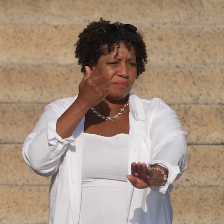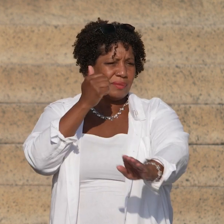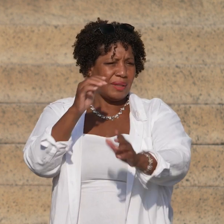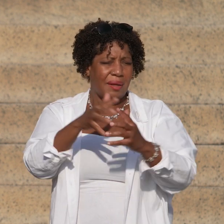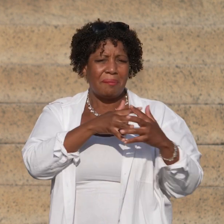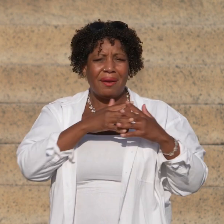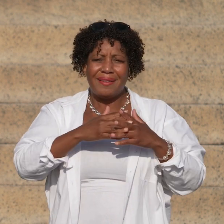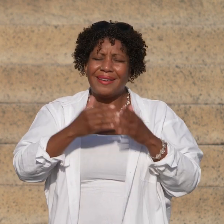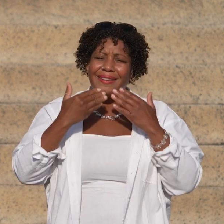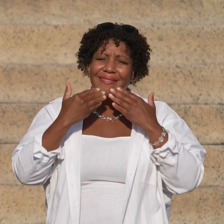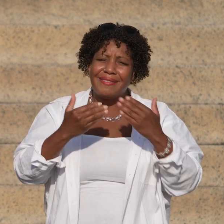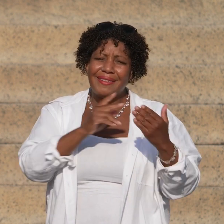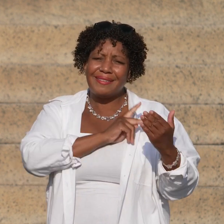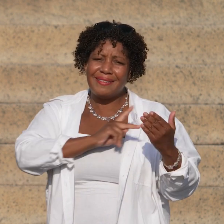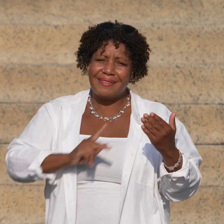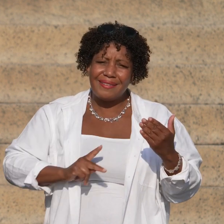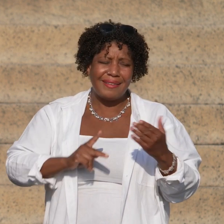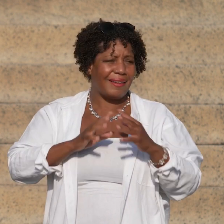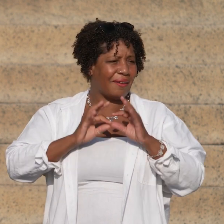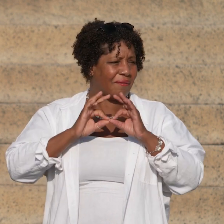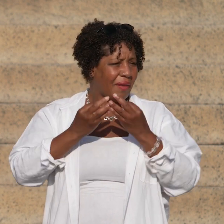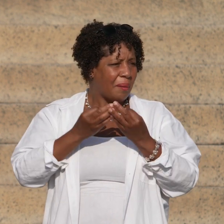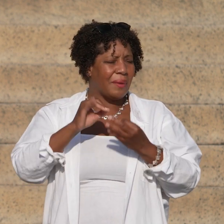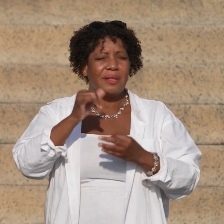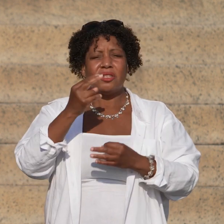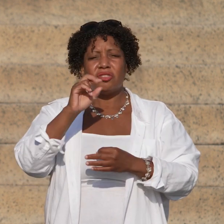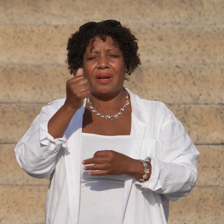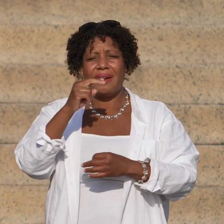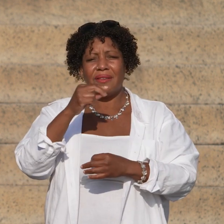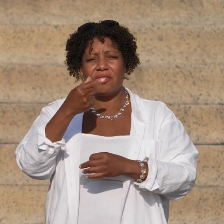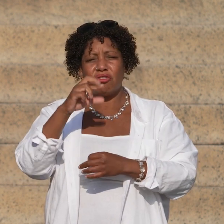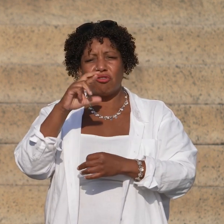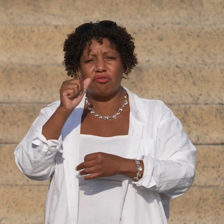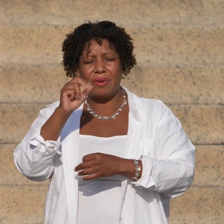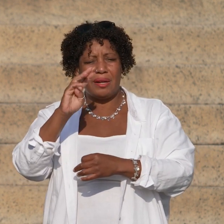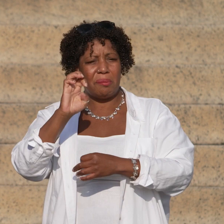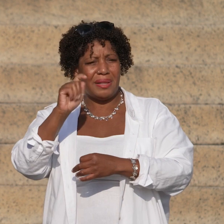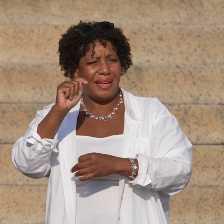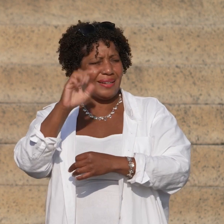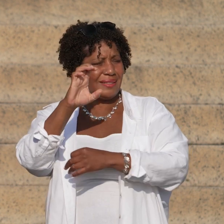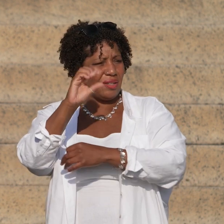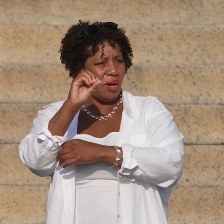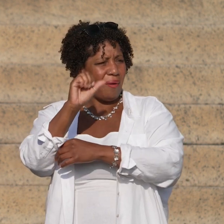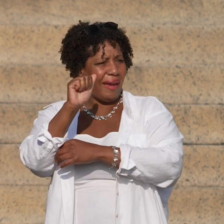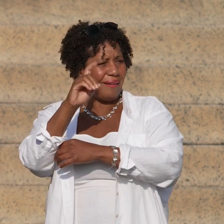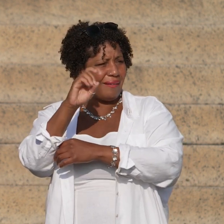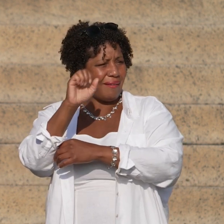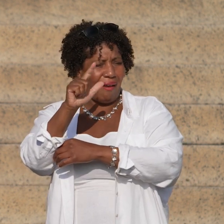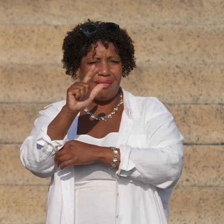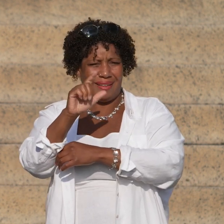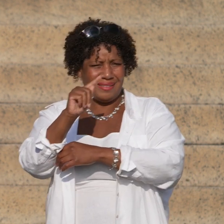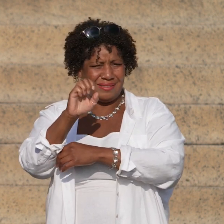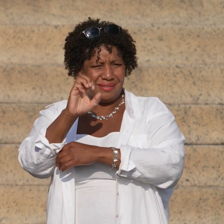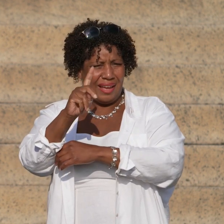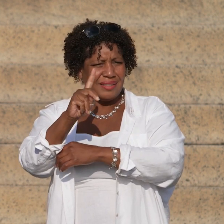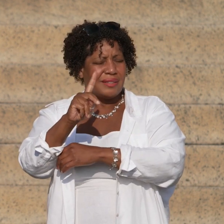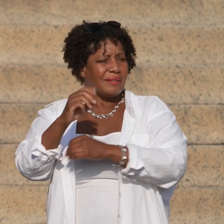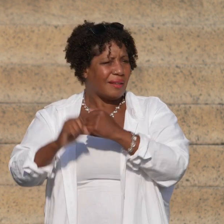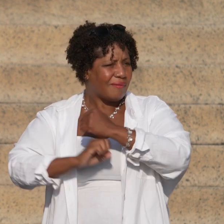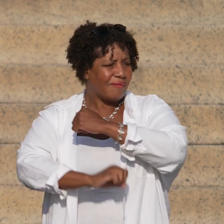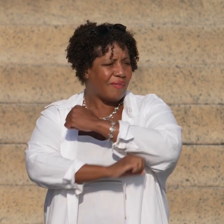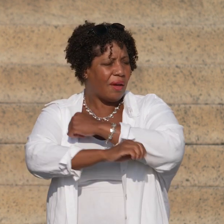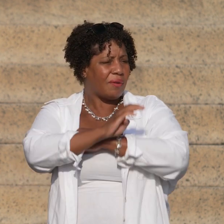I want to thank the King family and Jonathan Greenblatt, CEO of ADL and one of TAF's founding board members,